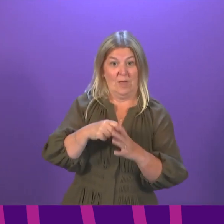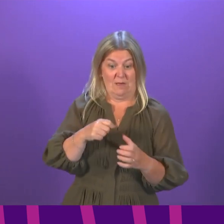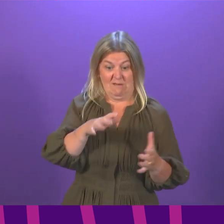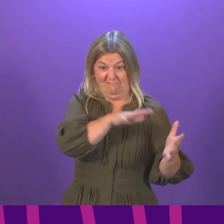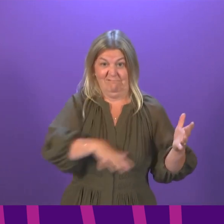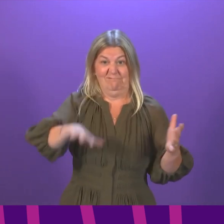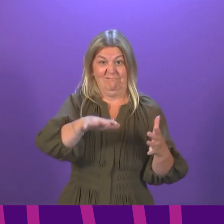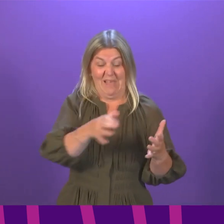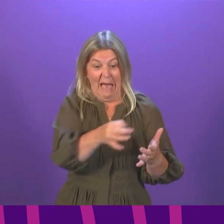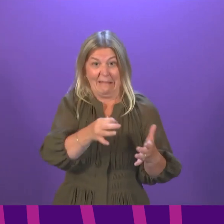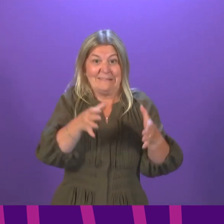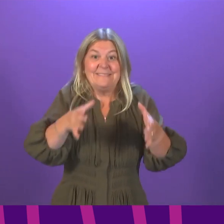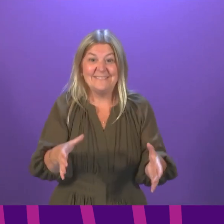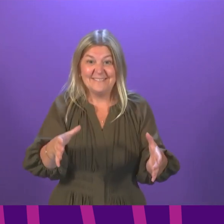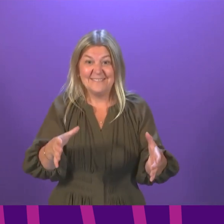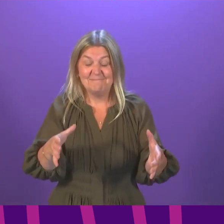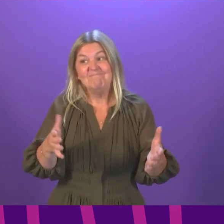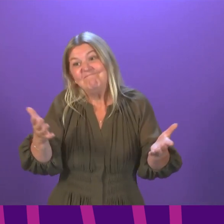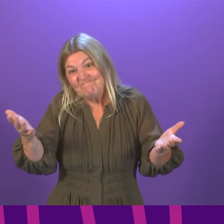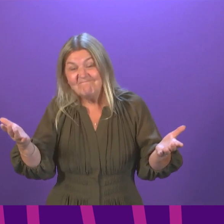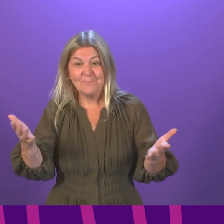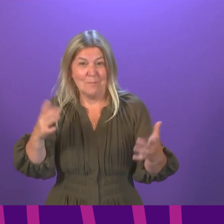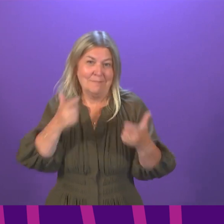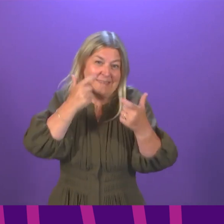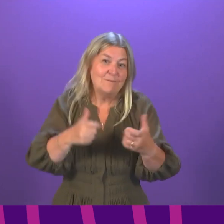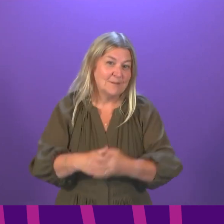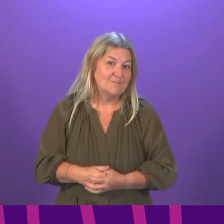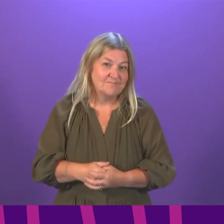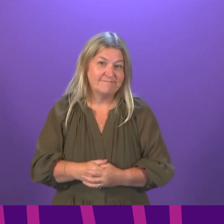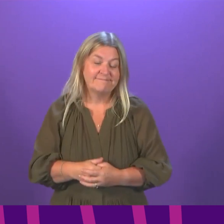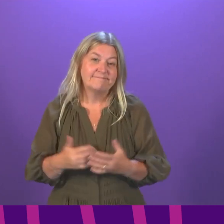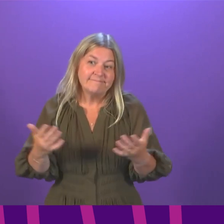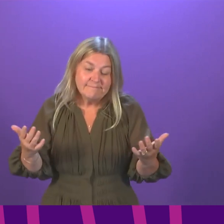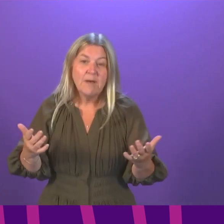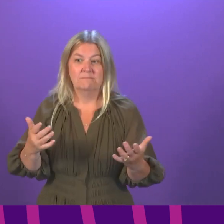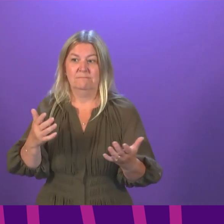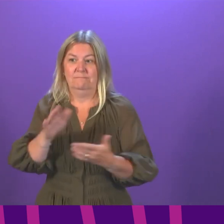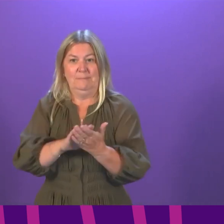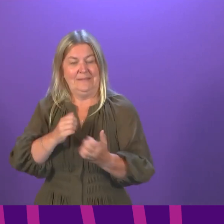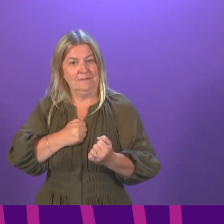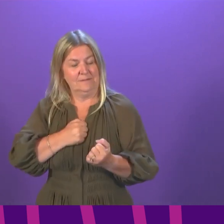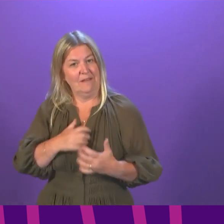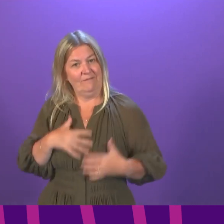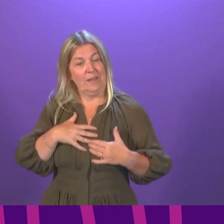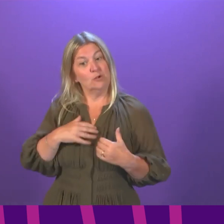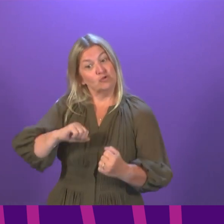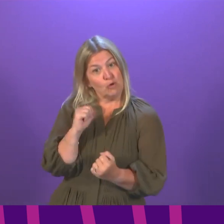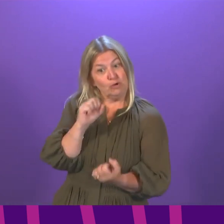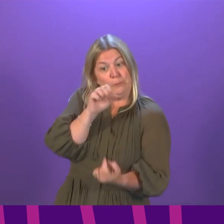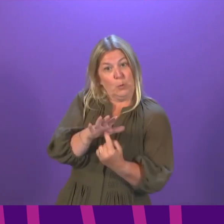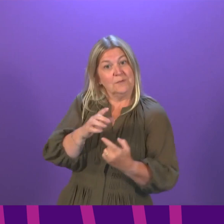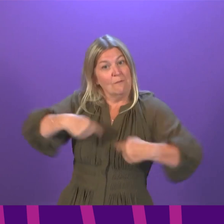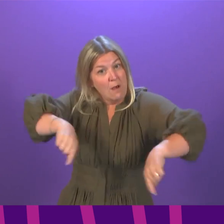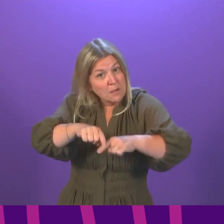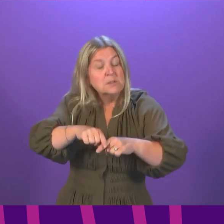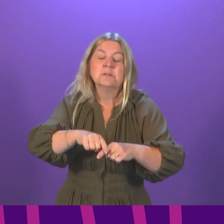governments, the better. My first and most important responsibility is to take the decisions I think are right for Scotland, and we will continue to seek